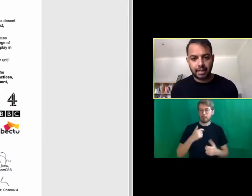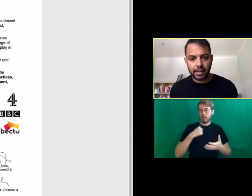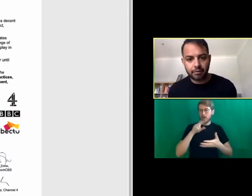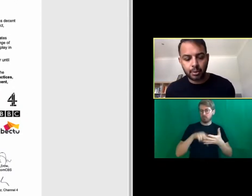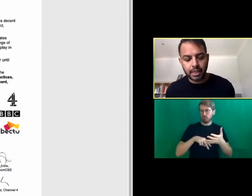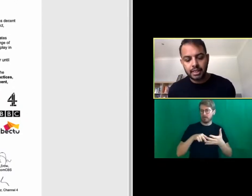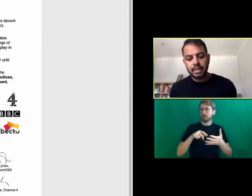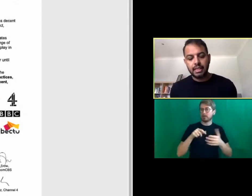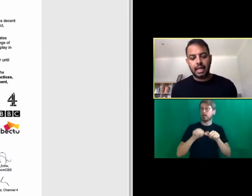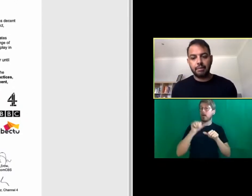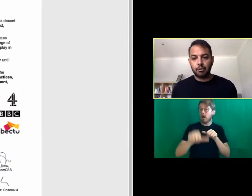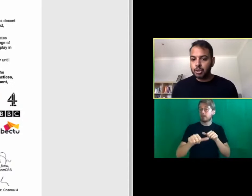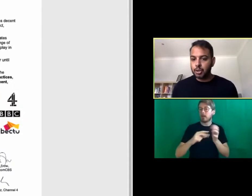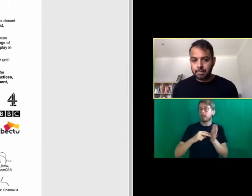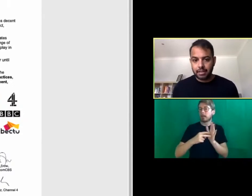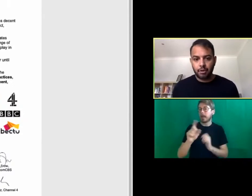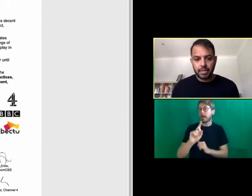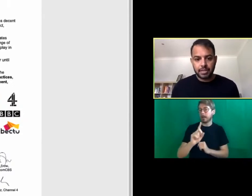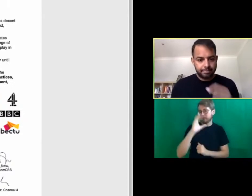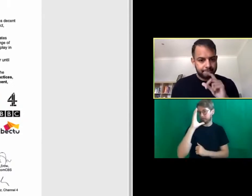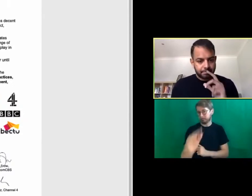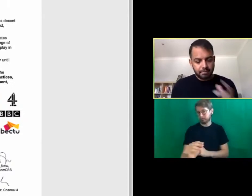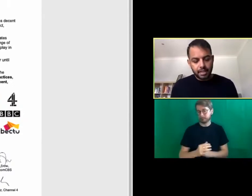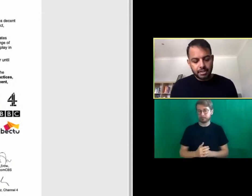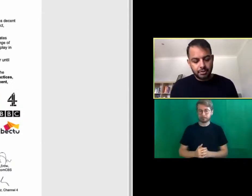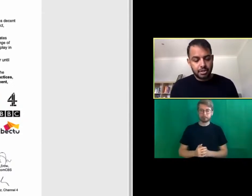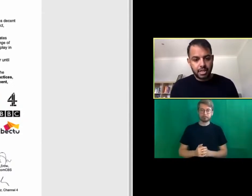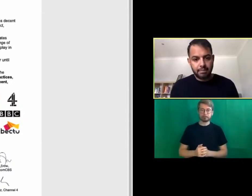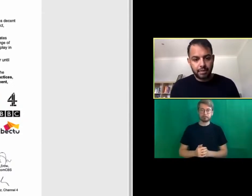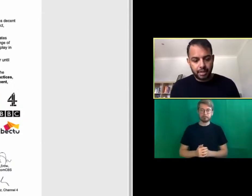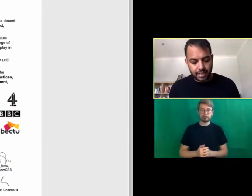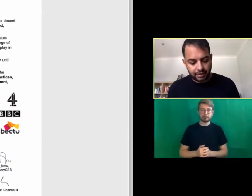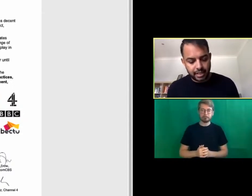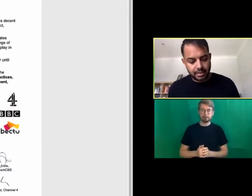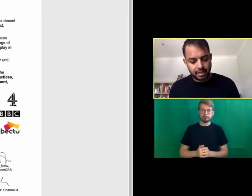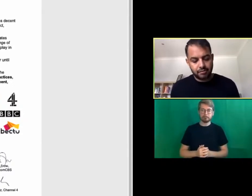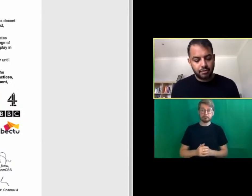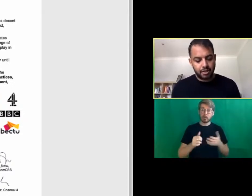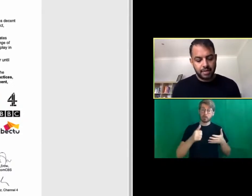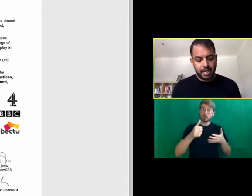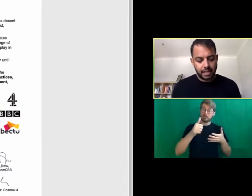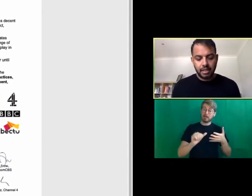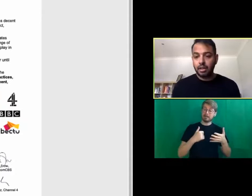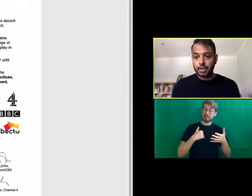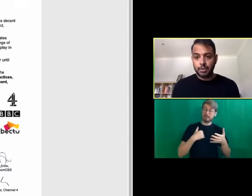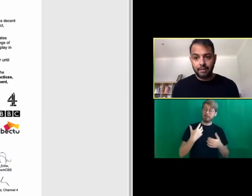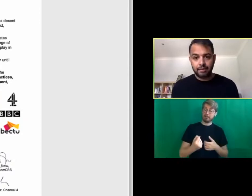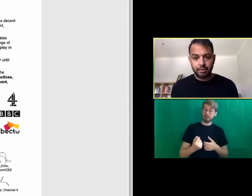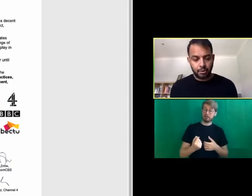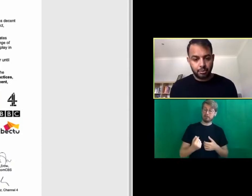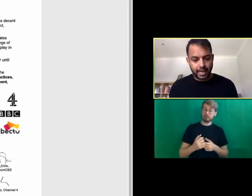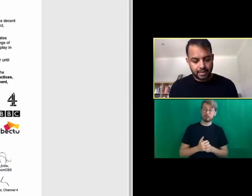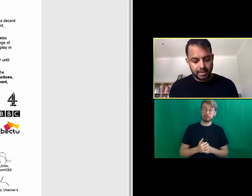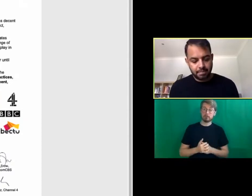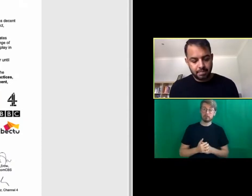explain the plan going forward and what to expect from us. So just going down the list that I've got in front of me here obviously we